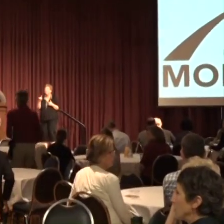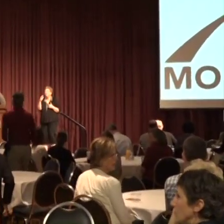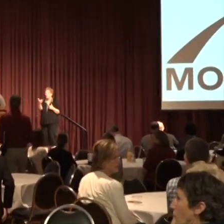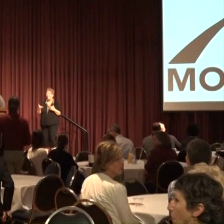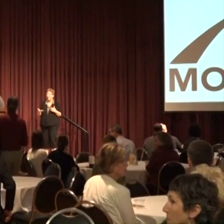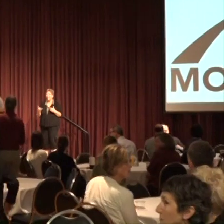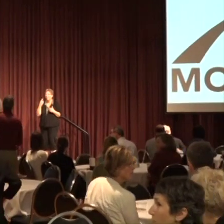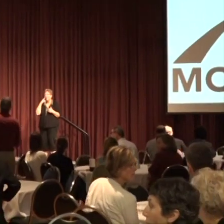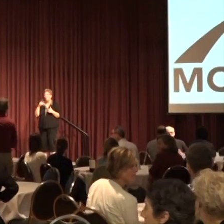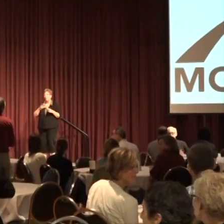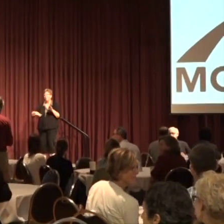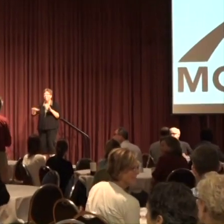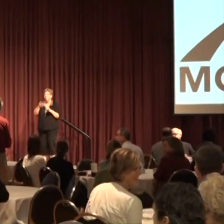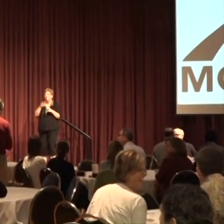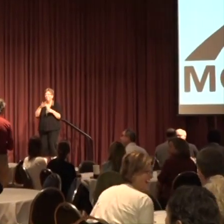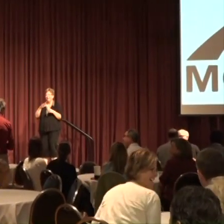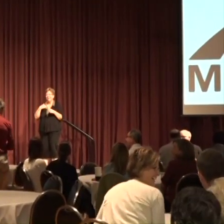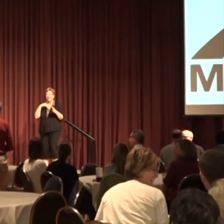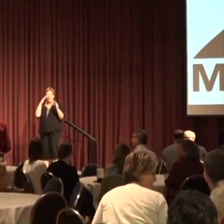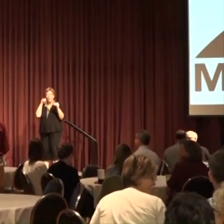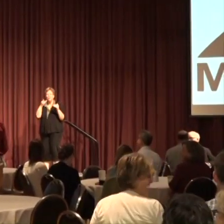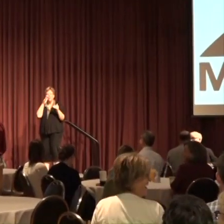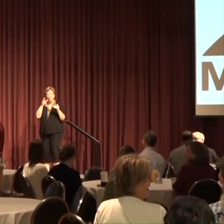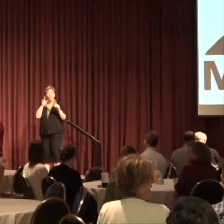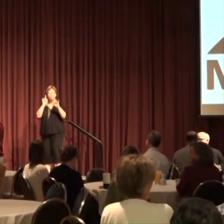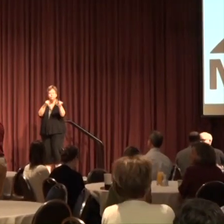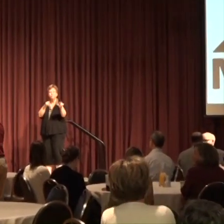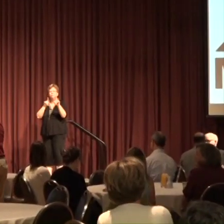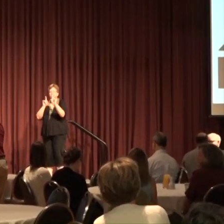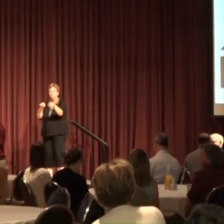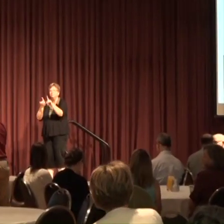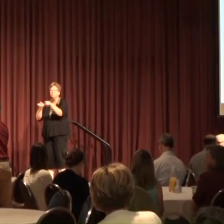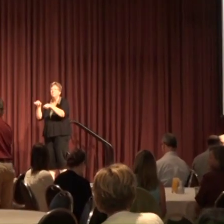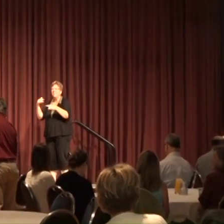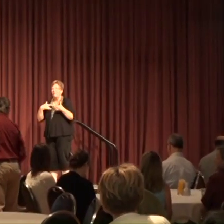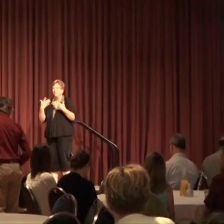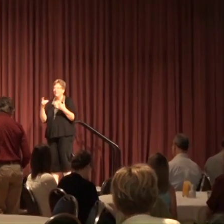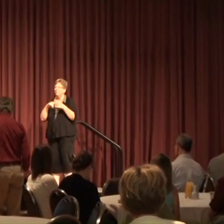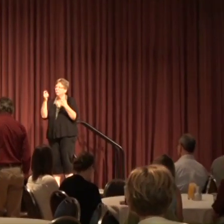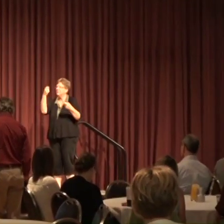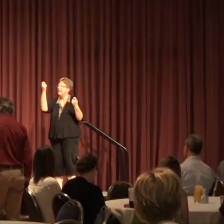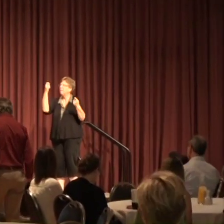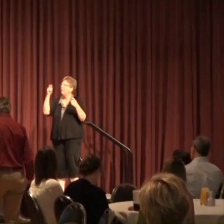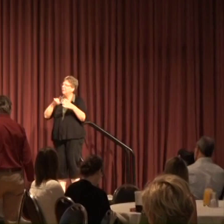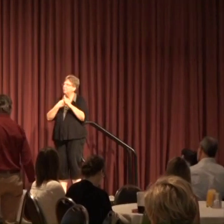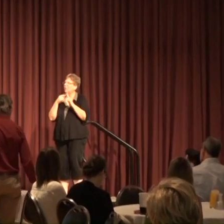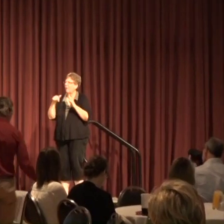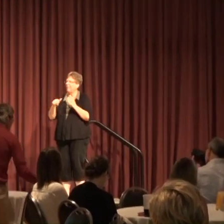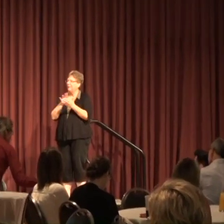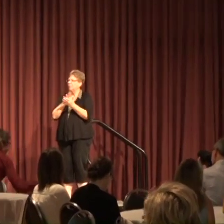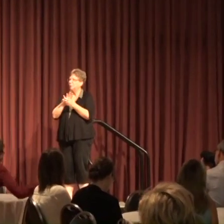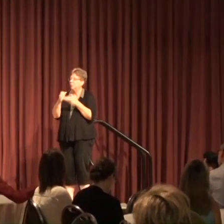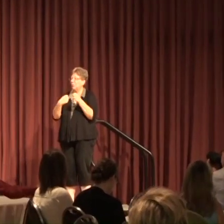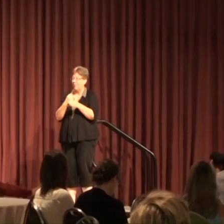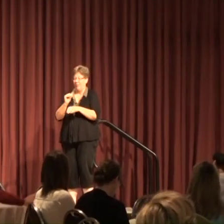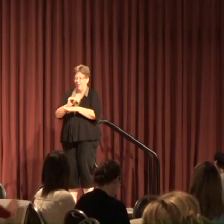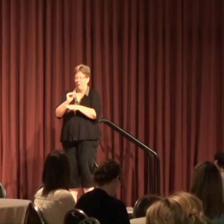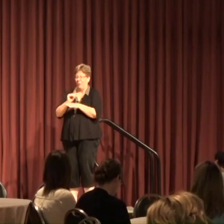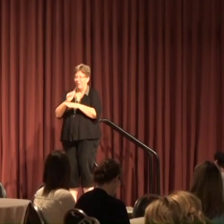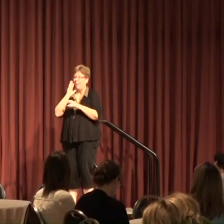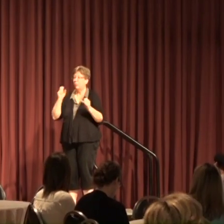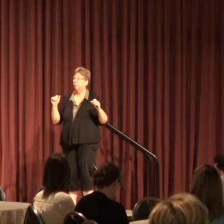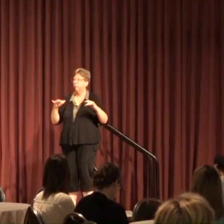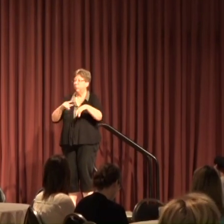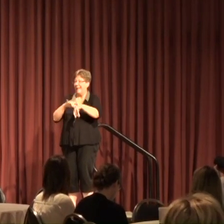I hope that you'll seek out additional events in the coming days to celebrate the start of this academic year tonight we'll be